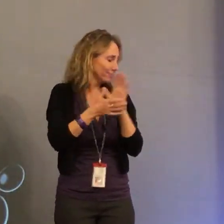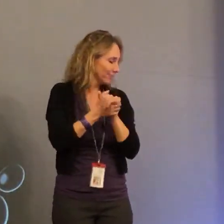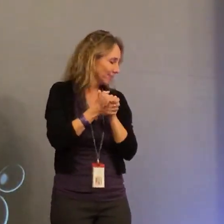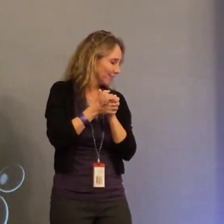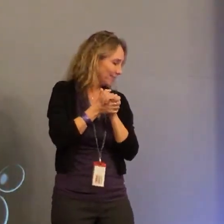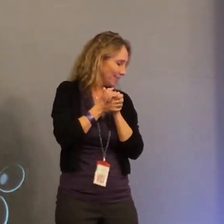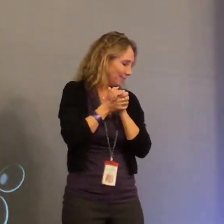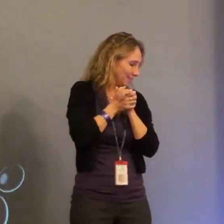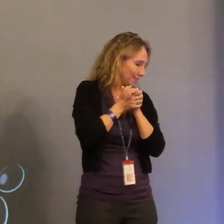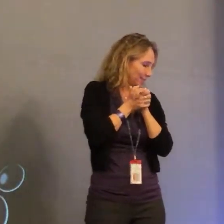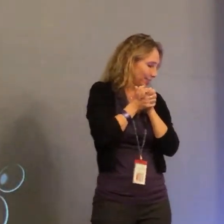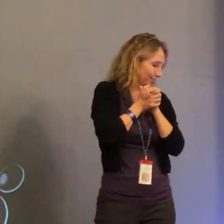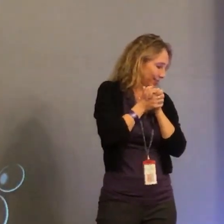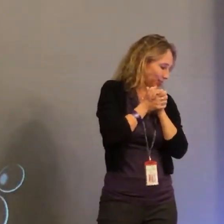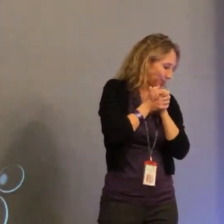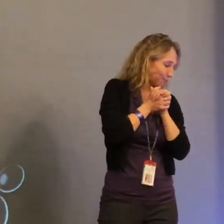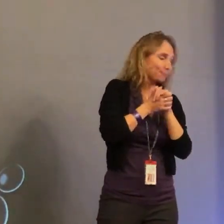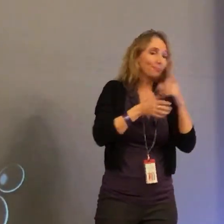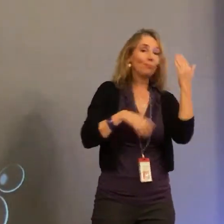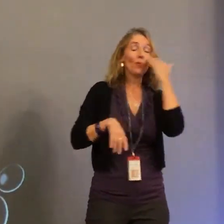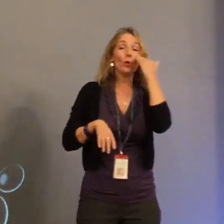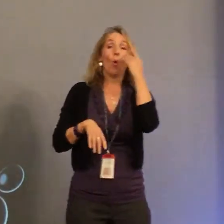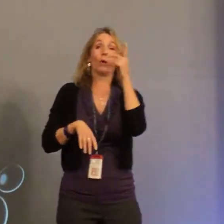A few things that I wanted to share.